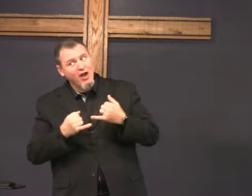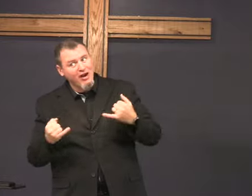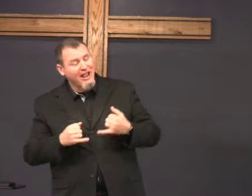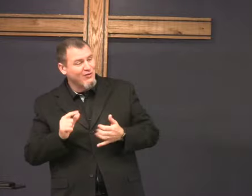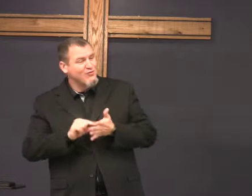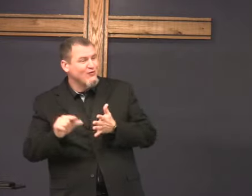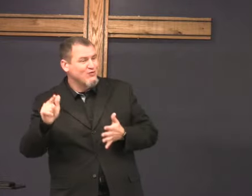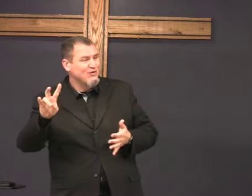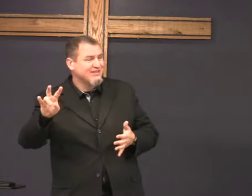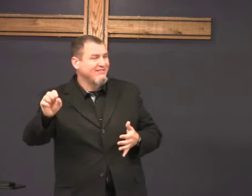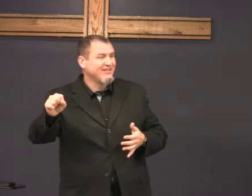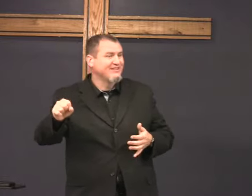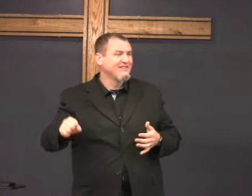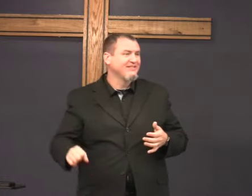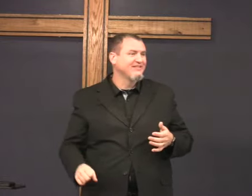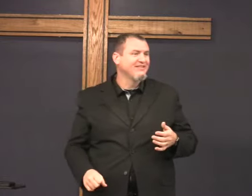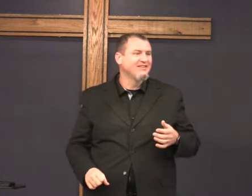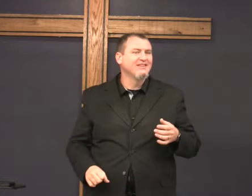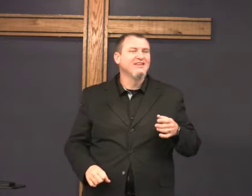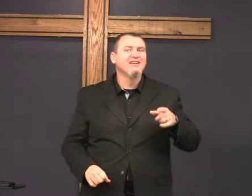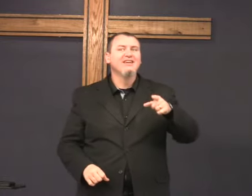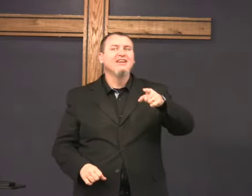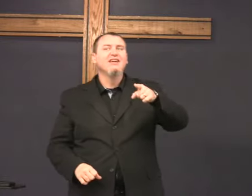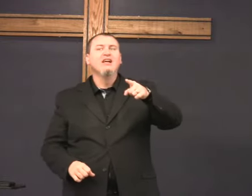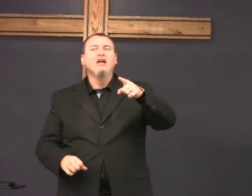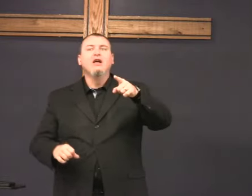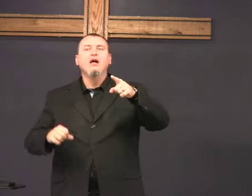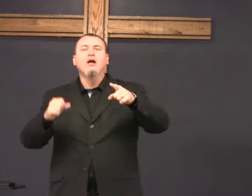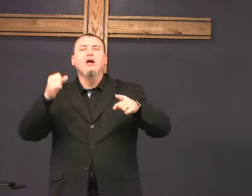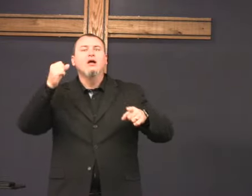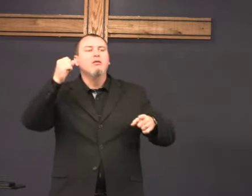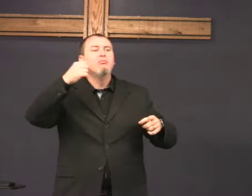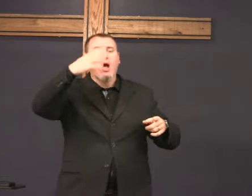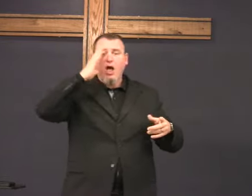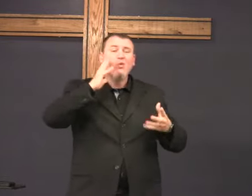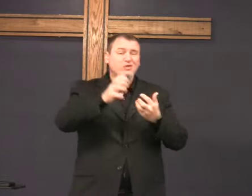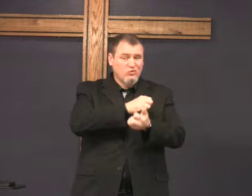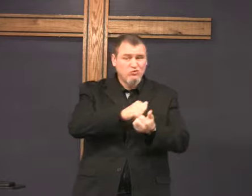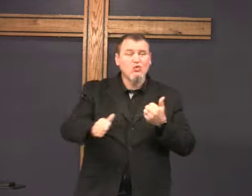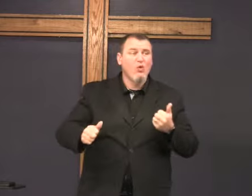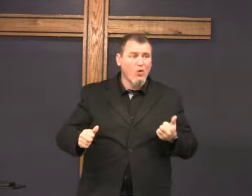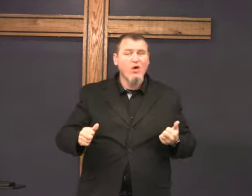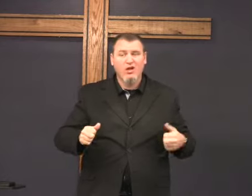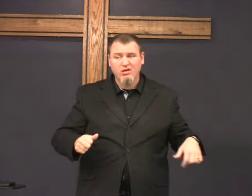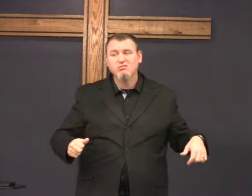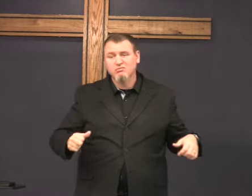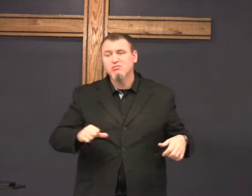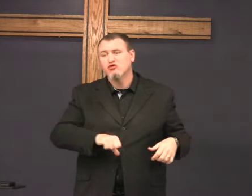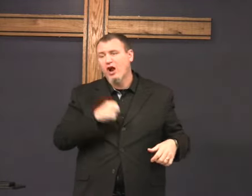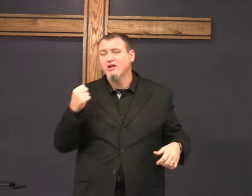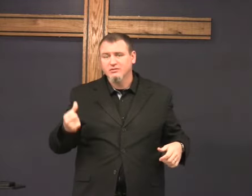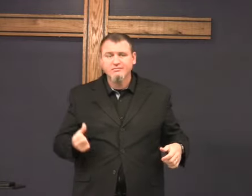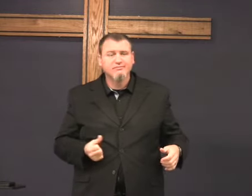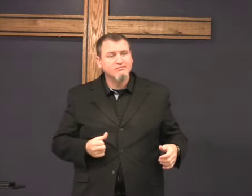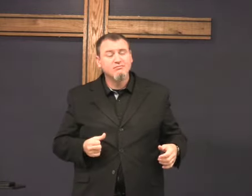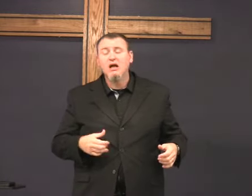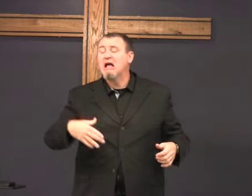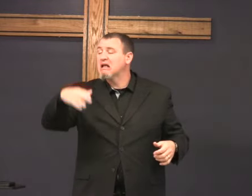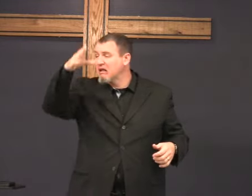I almost underlined that verse. I didn't have time. God will destroy a crowd.